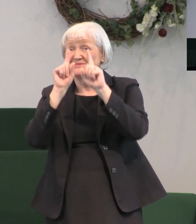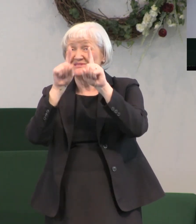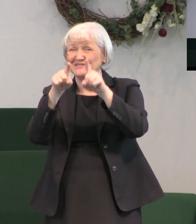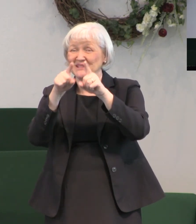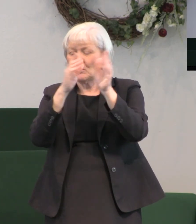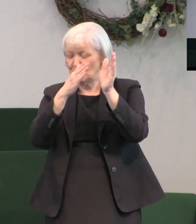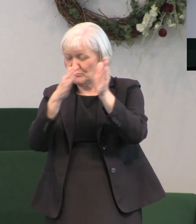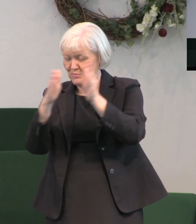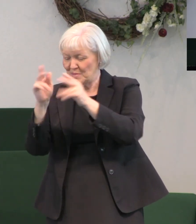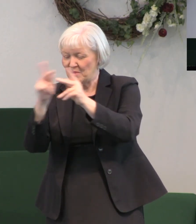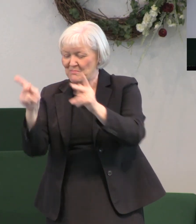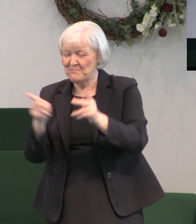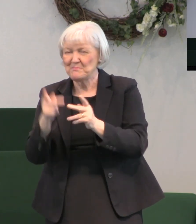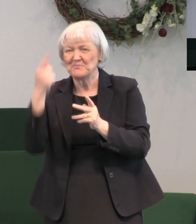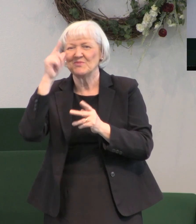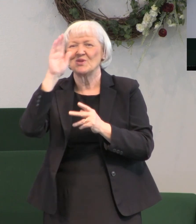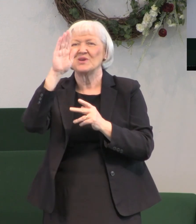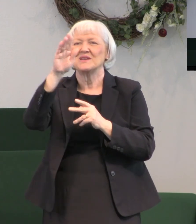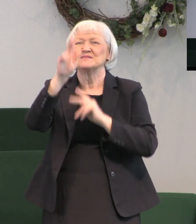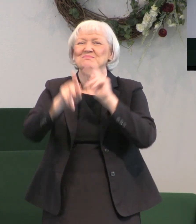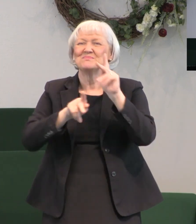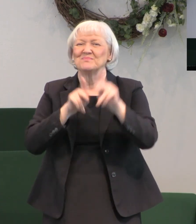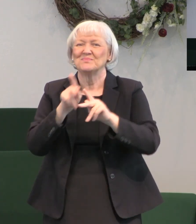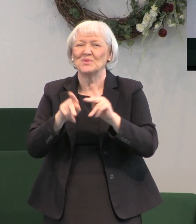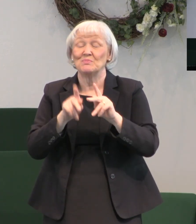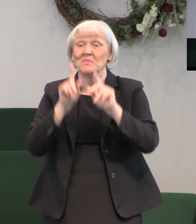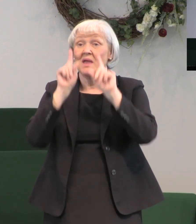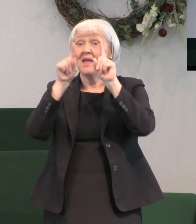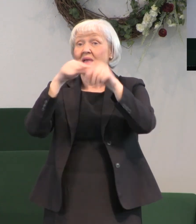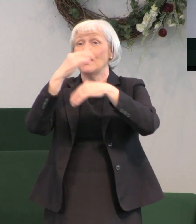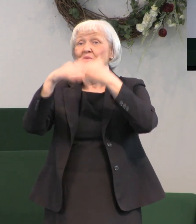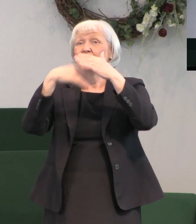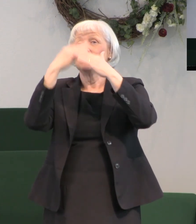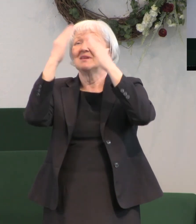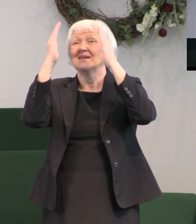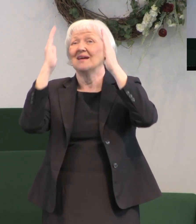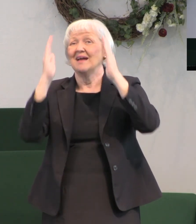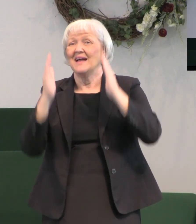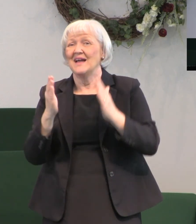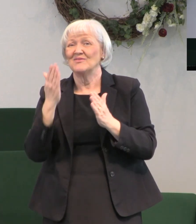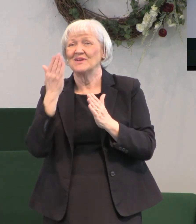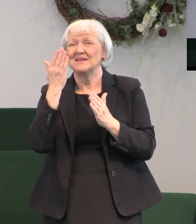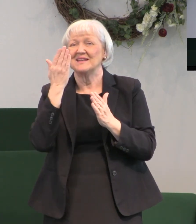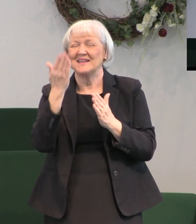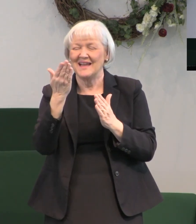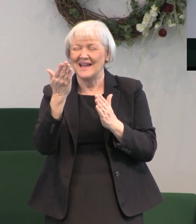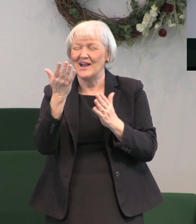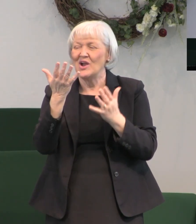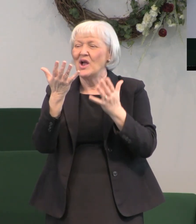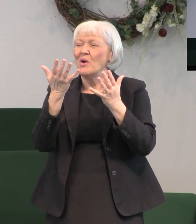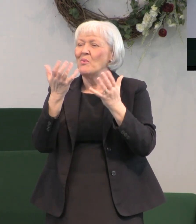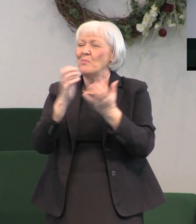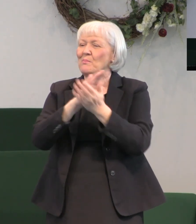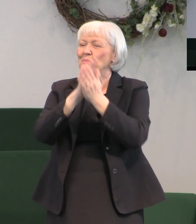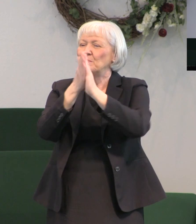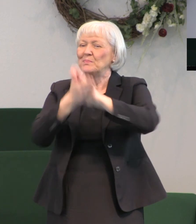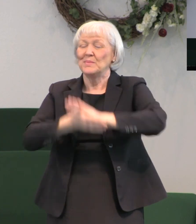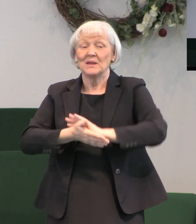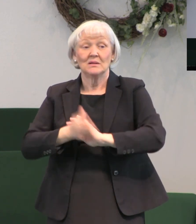a place for his people he went back to heaven so that he could become